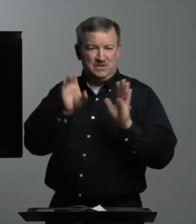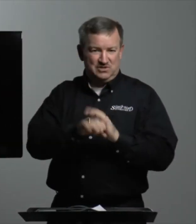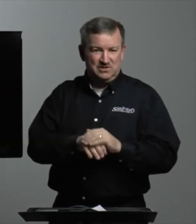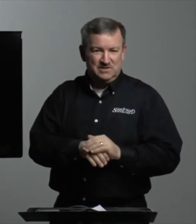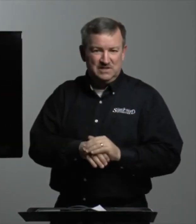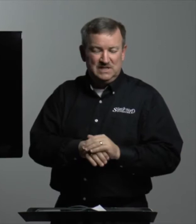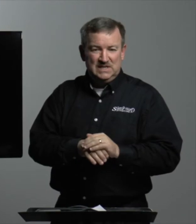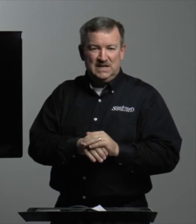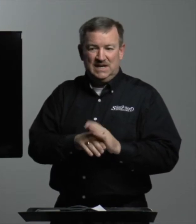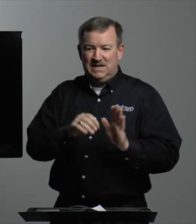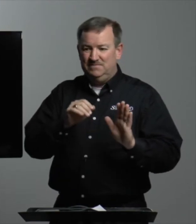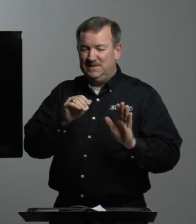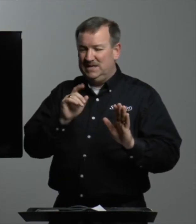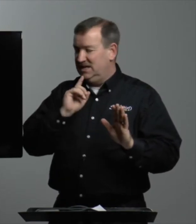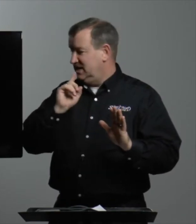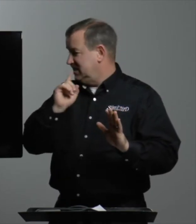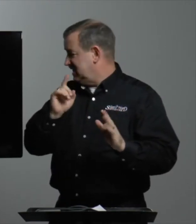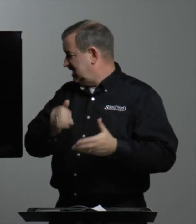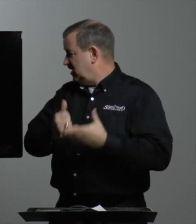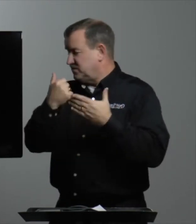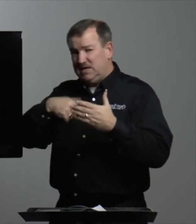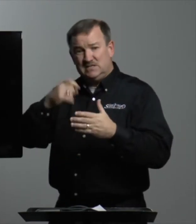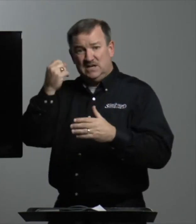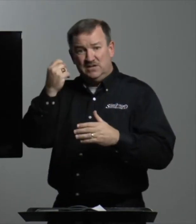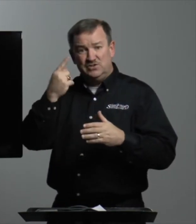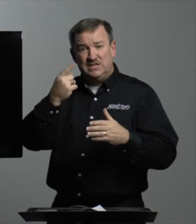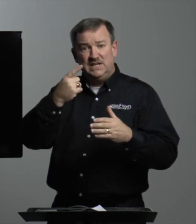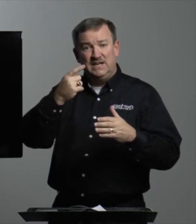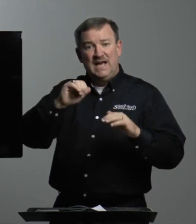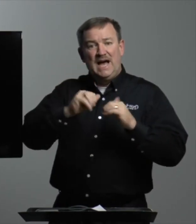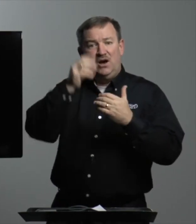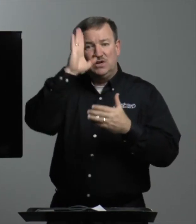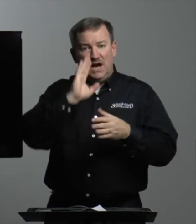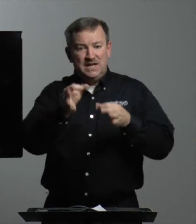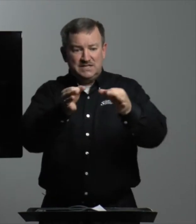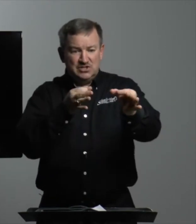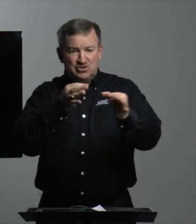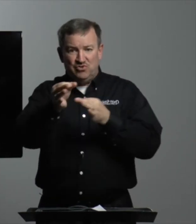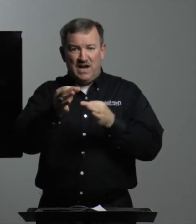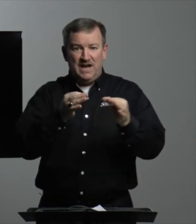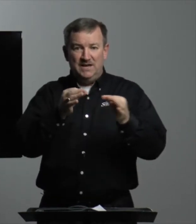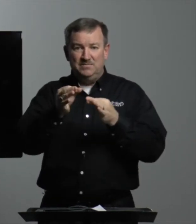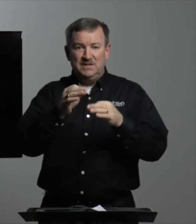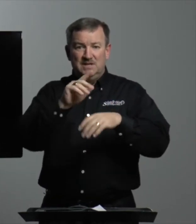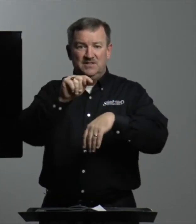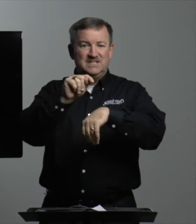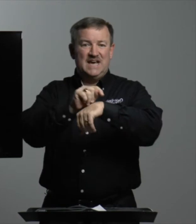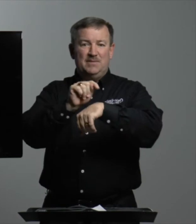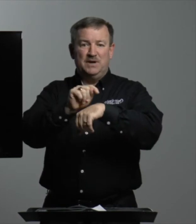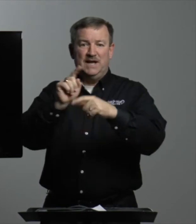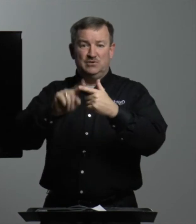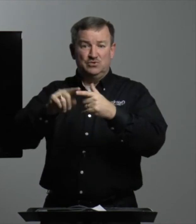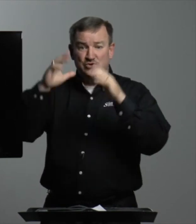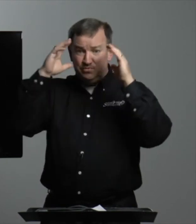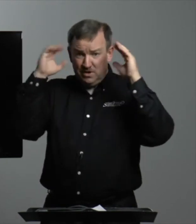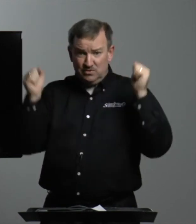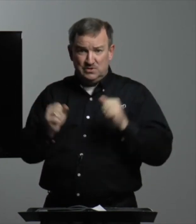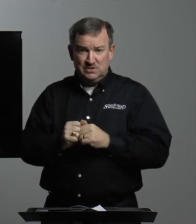picture. And it helps us to understand how God described the tabernacle to Moses.